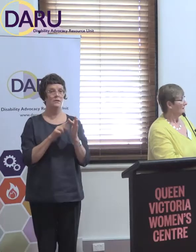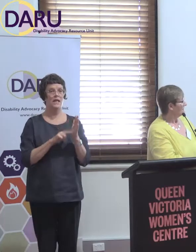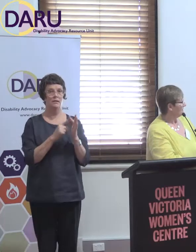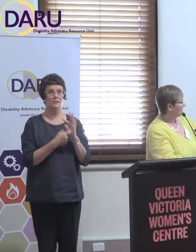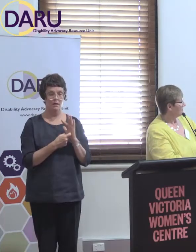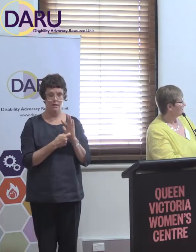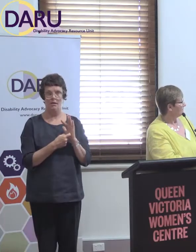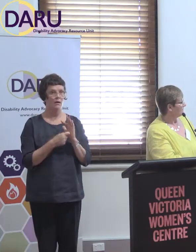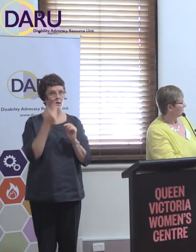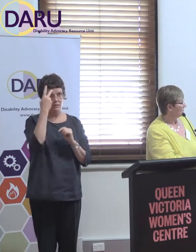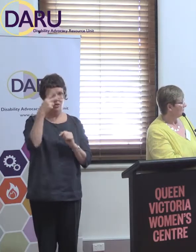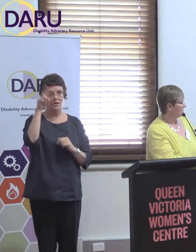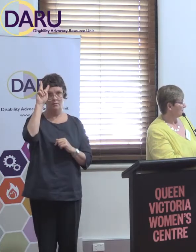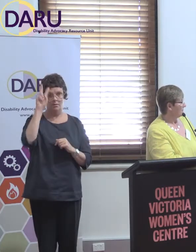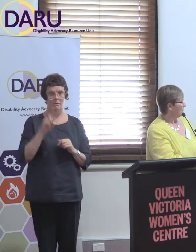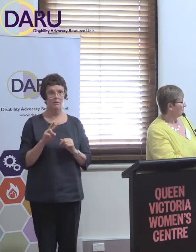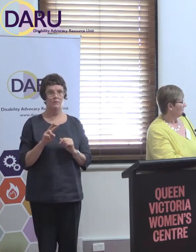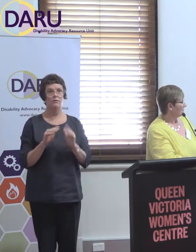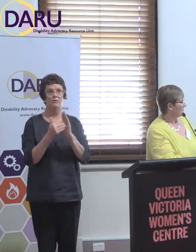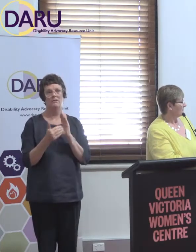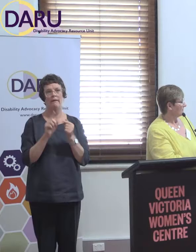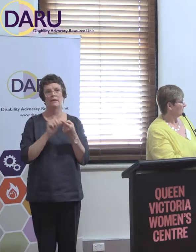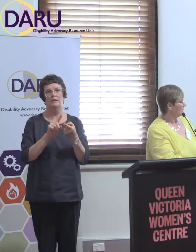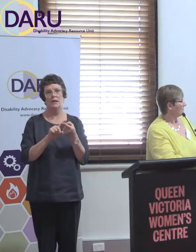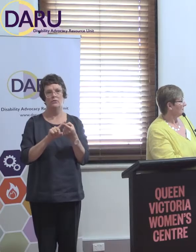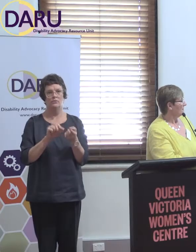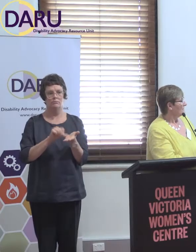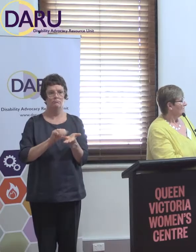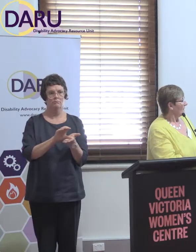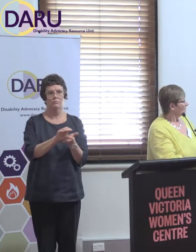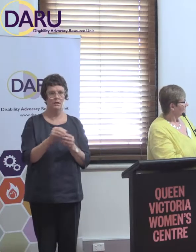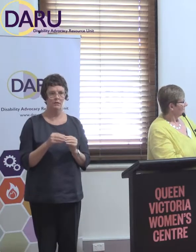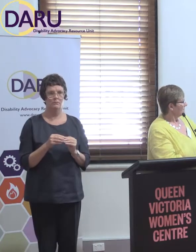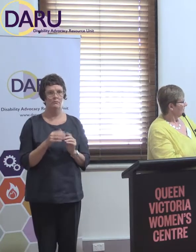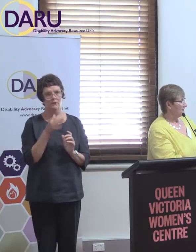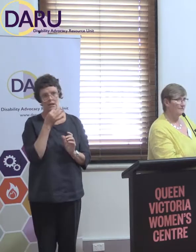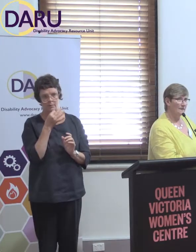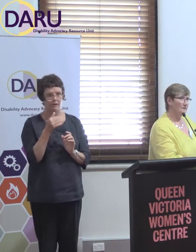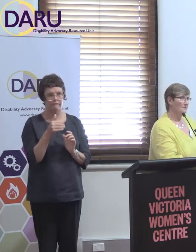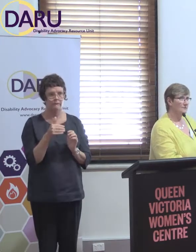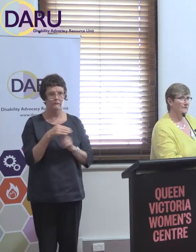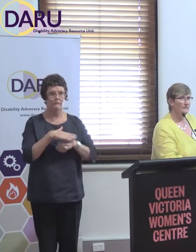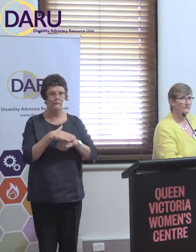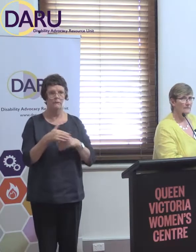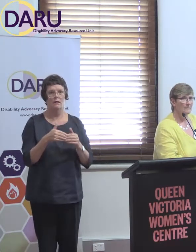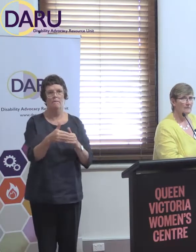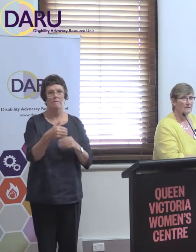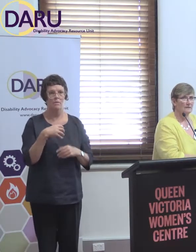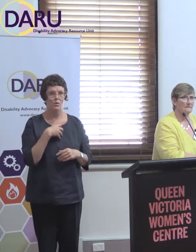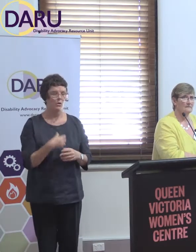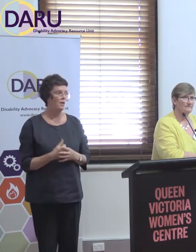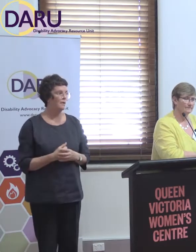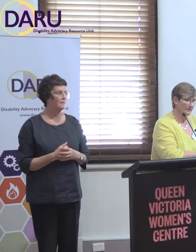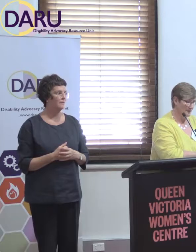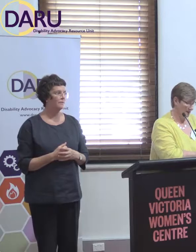from that and at least have continued it and provided a little bit of security. And what the... And if... I don't know if any of you remember,